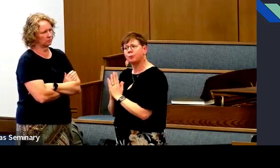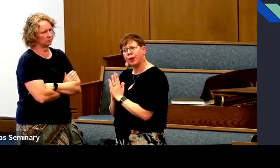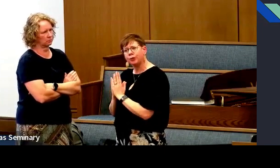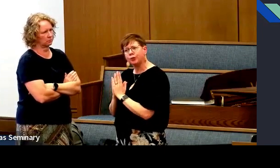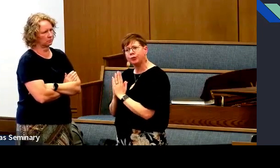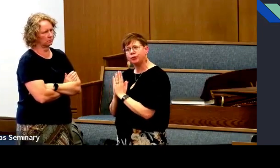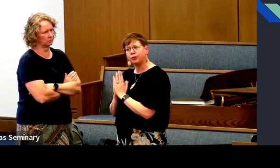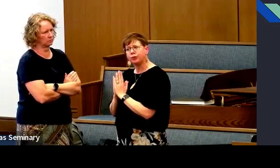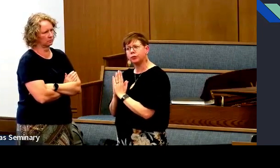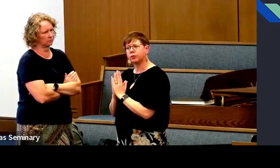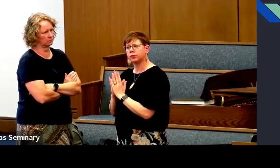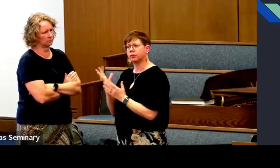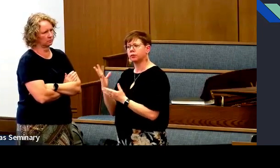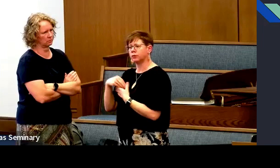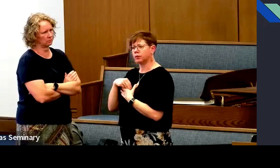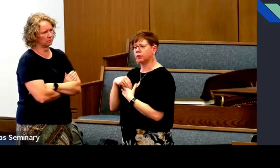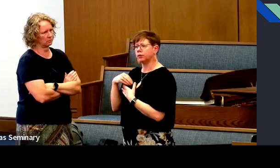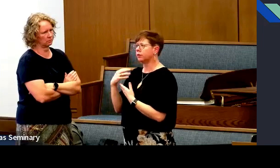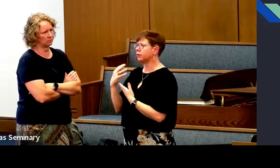Women can pray.